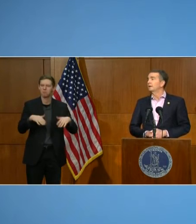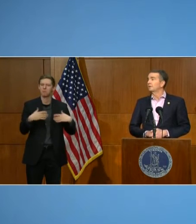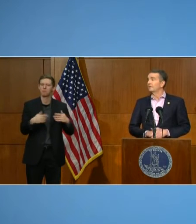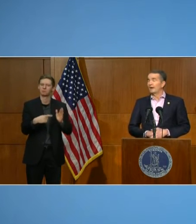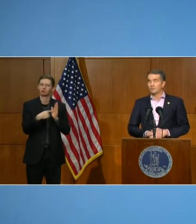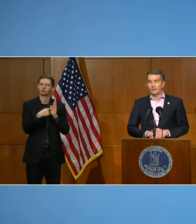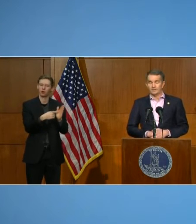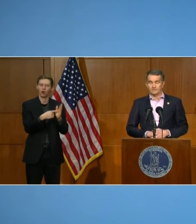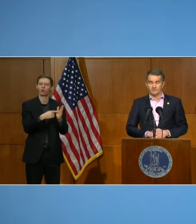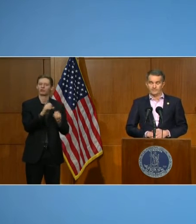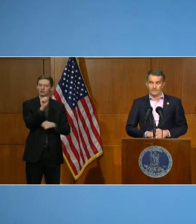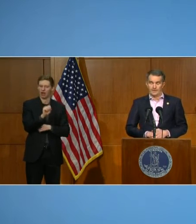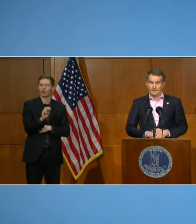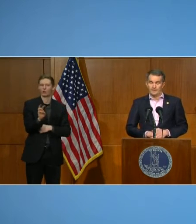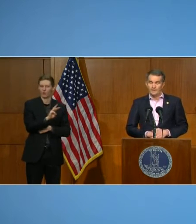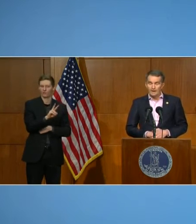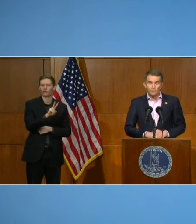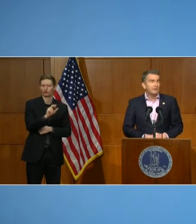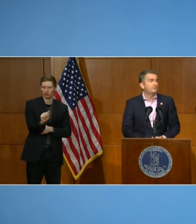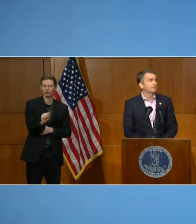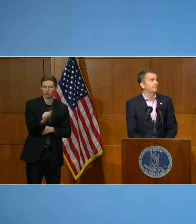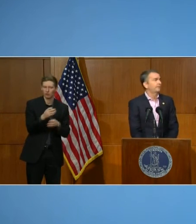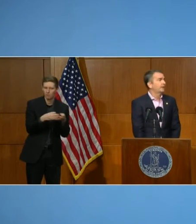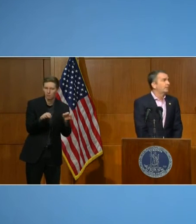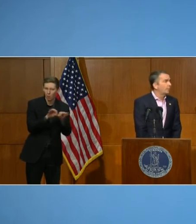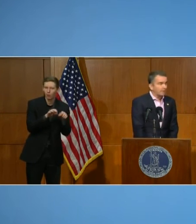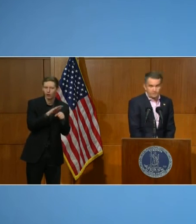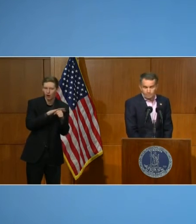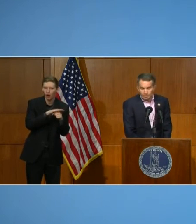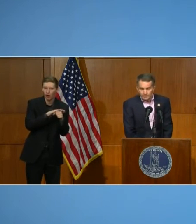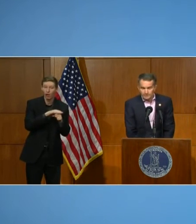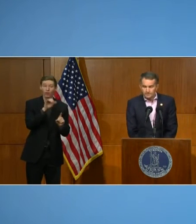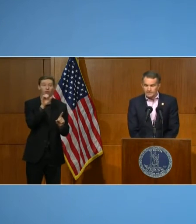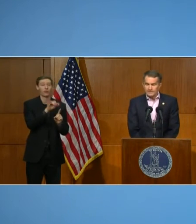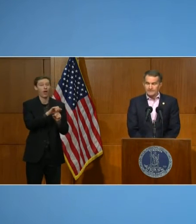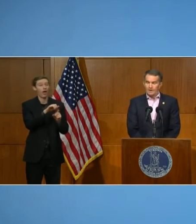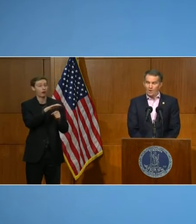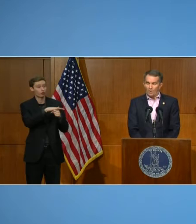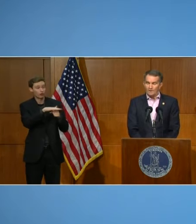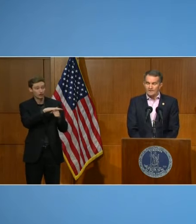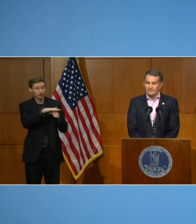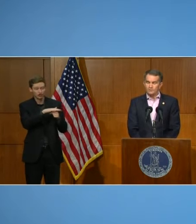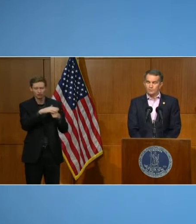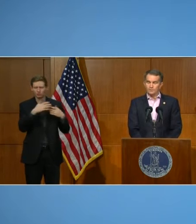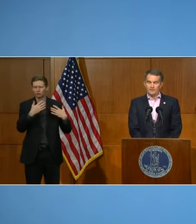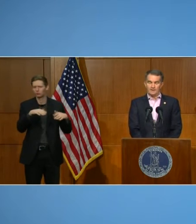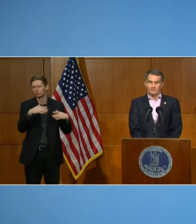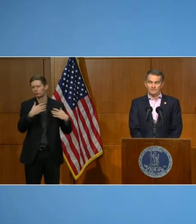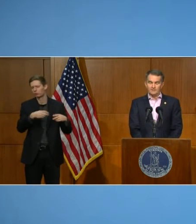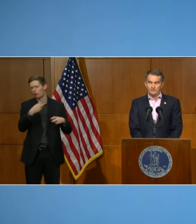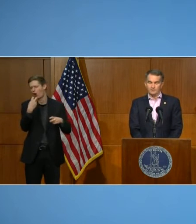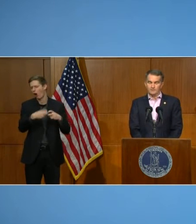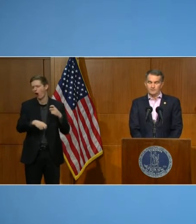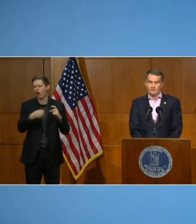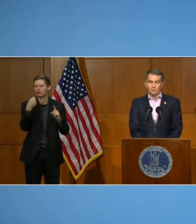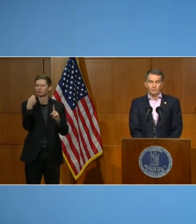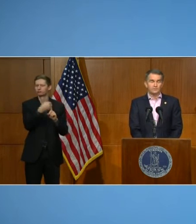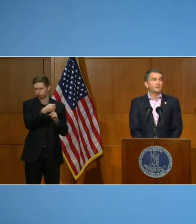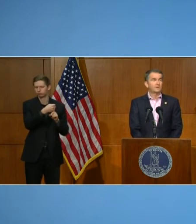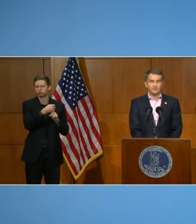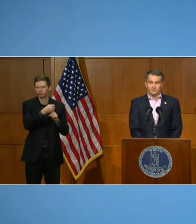in our southwest. That region was particularly hard hit toward the end of the year